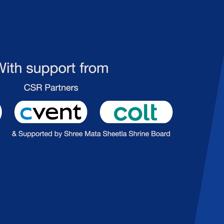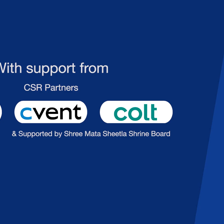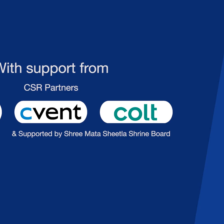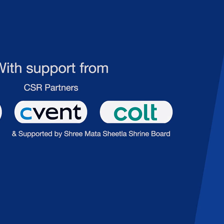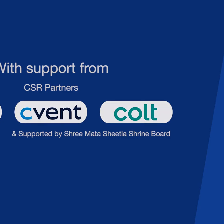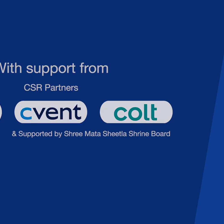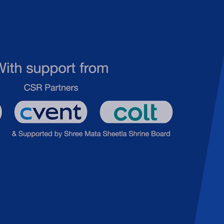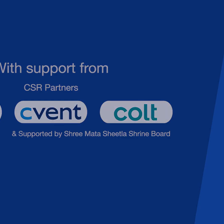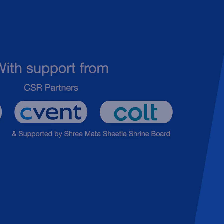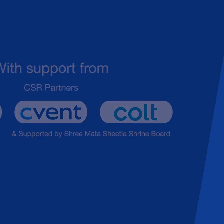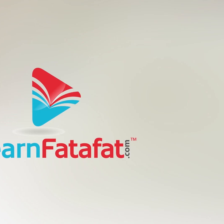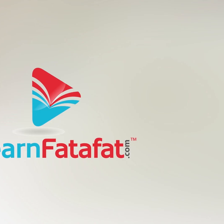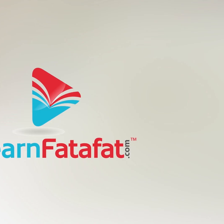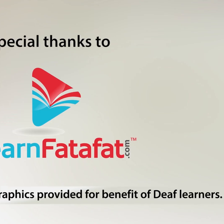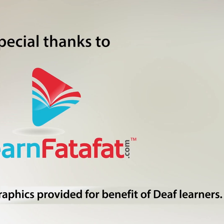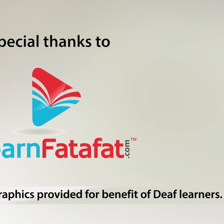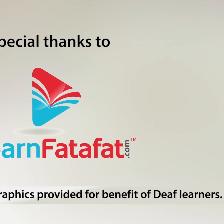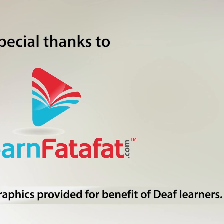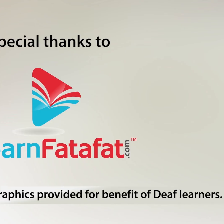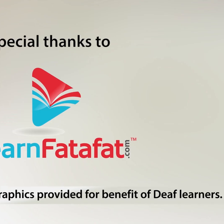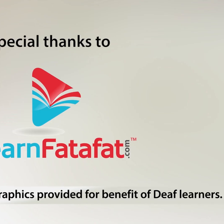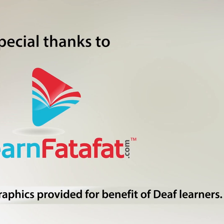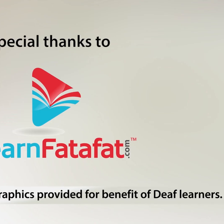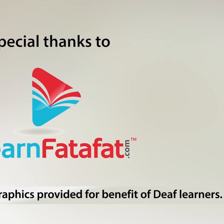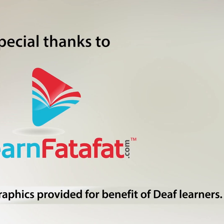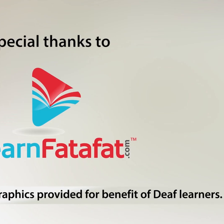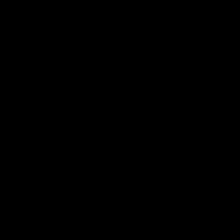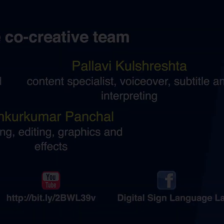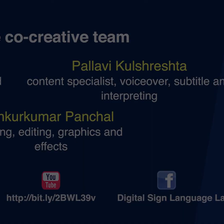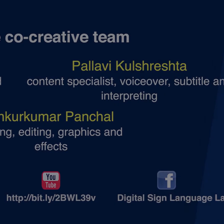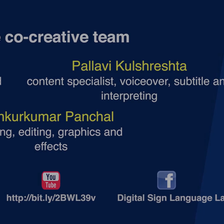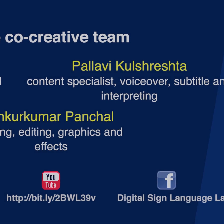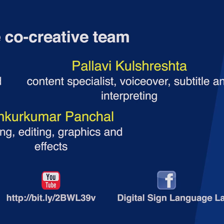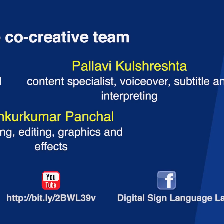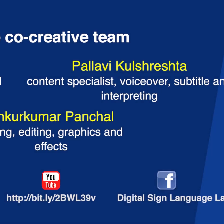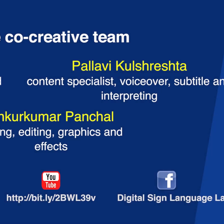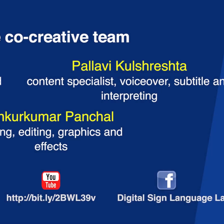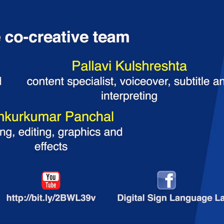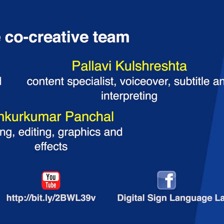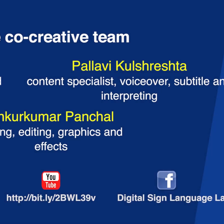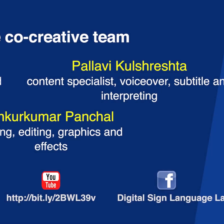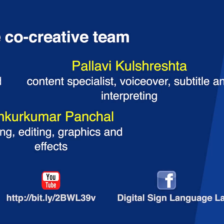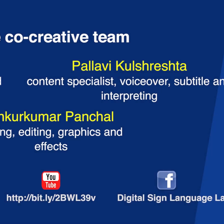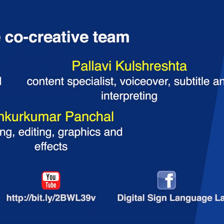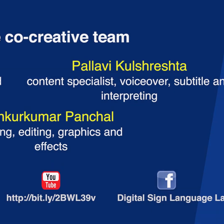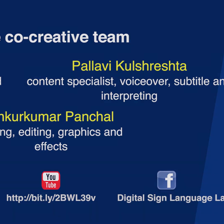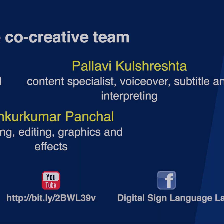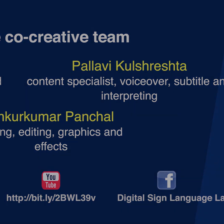It higher same crop grown on a-Deading little corn on is a-3000-4000. In this type of farming, you make a